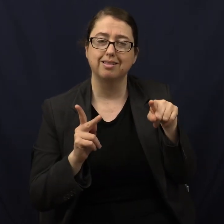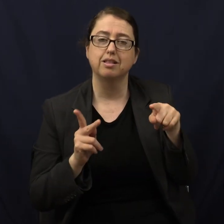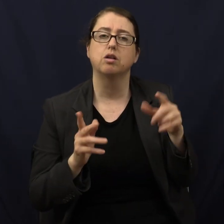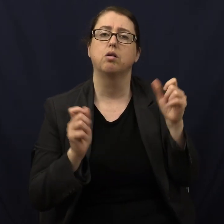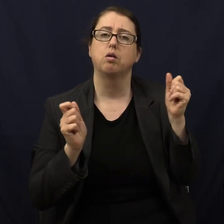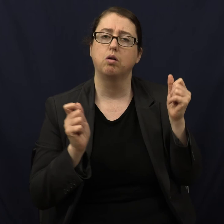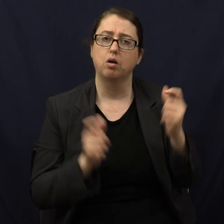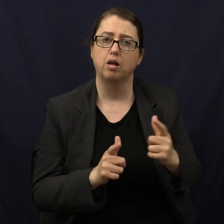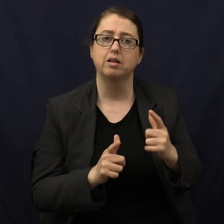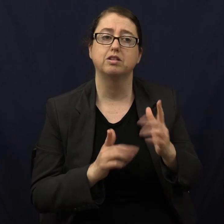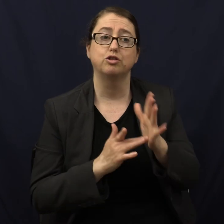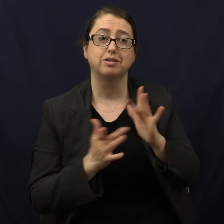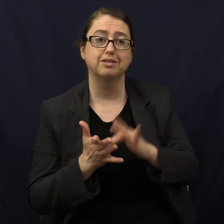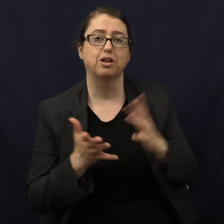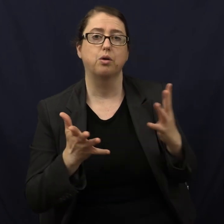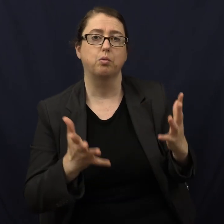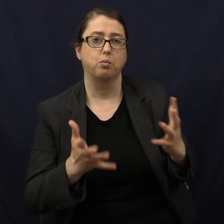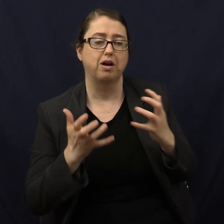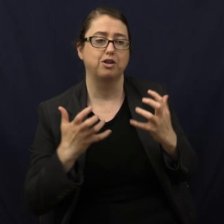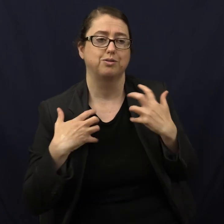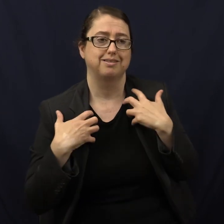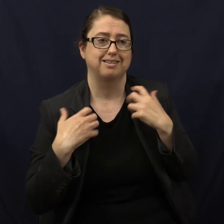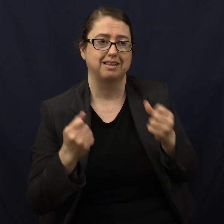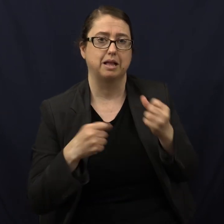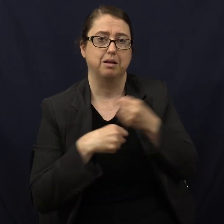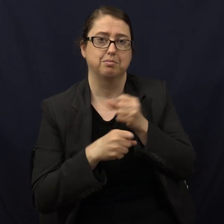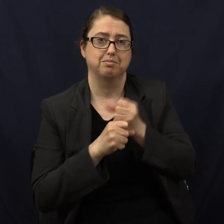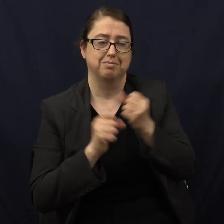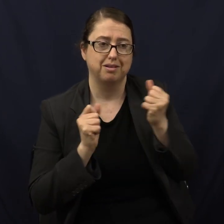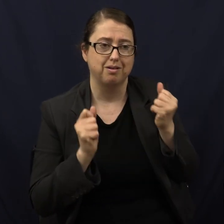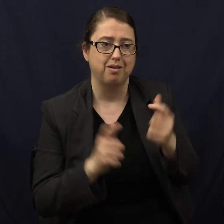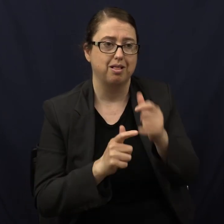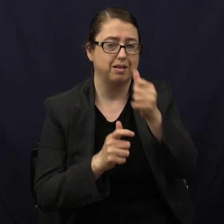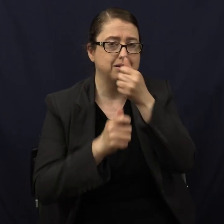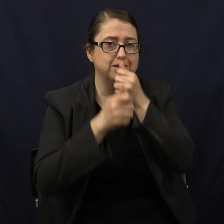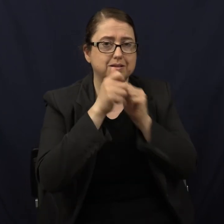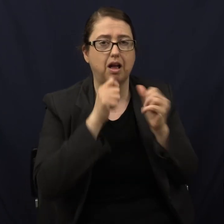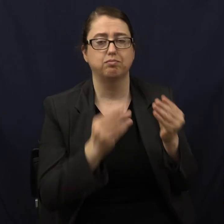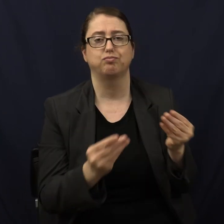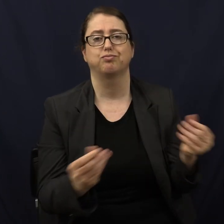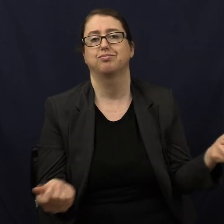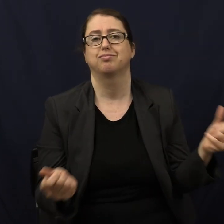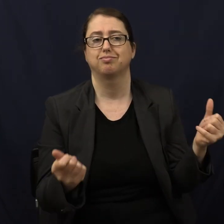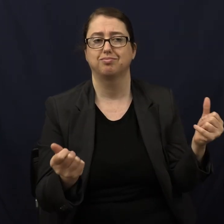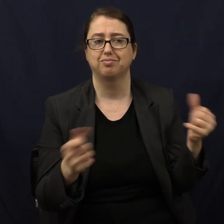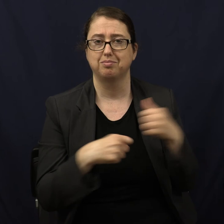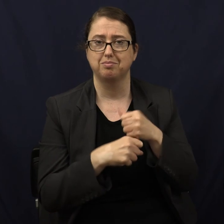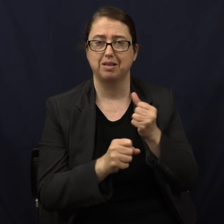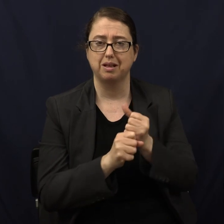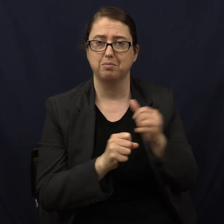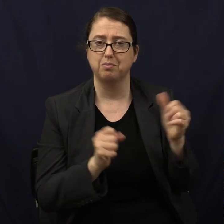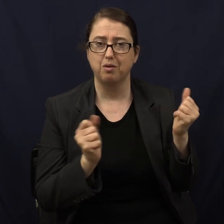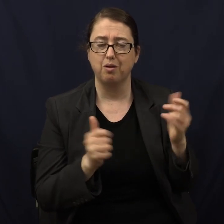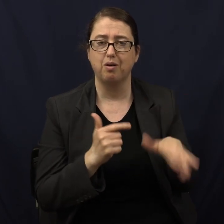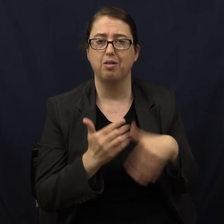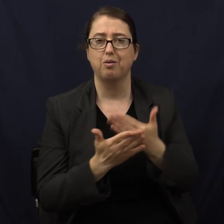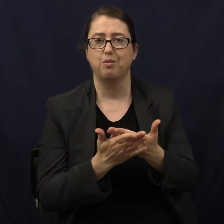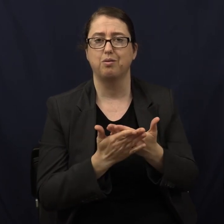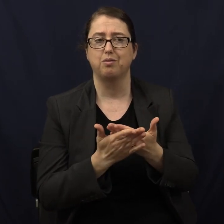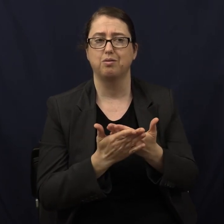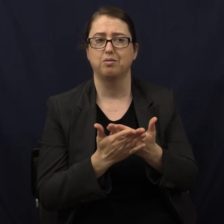longed to exercise His healing power and make every sufferer whole. Why didn't He?